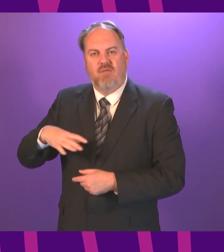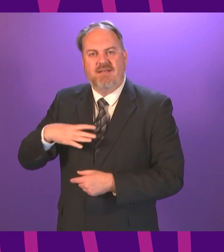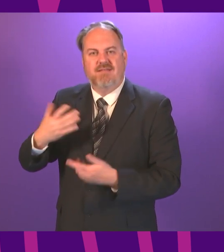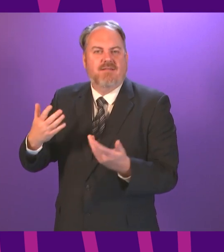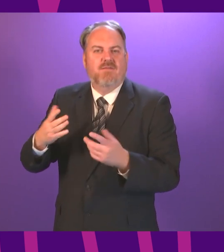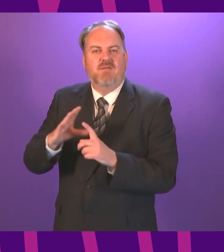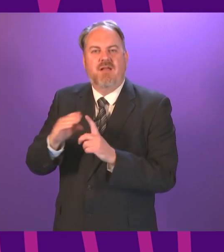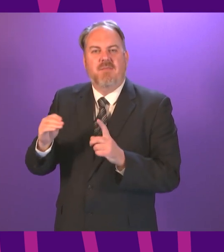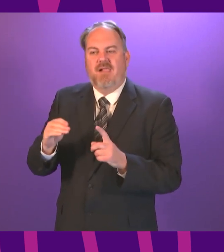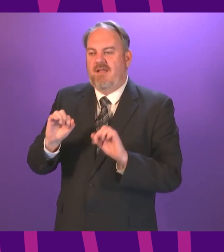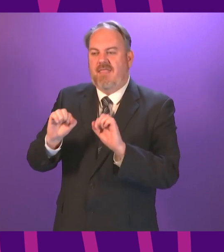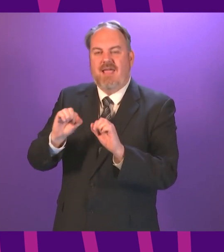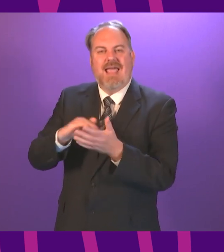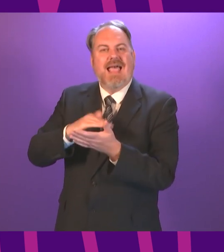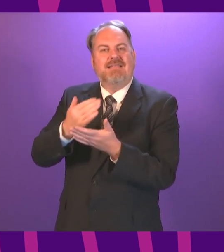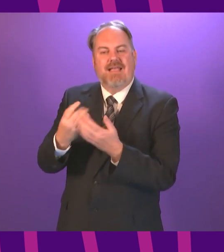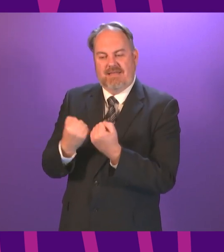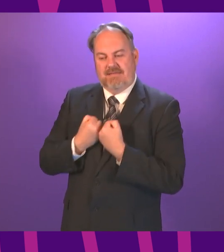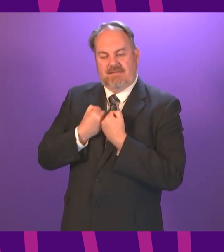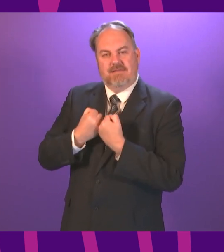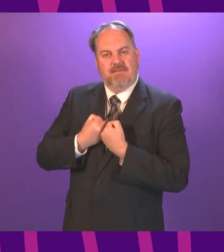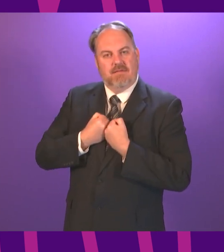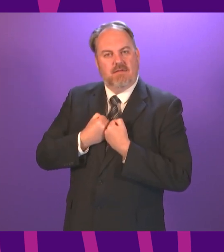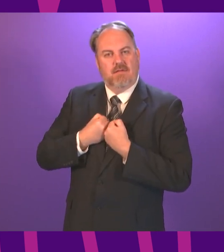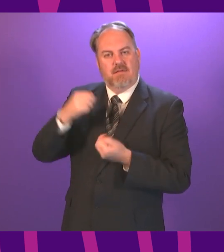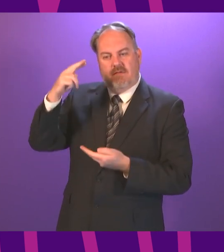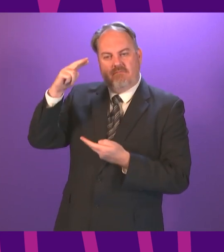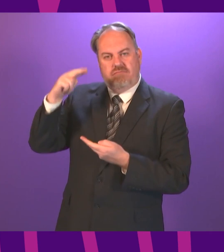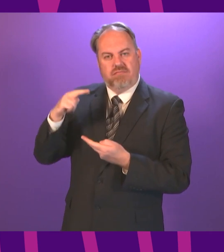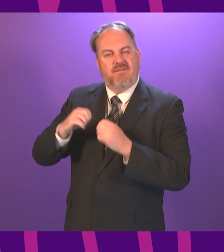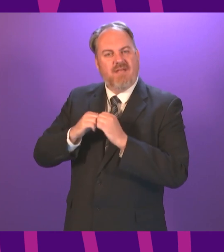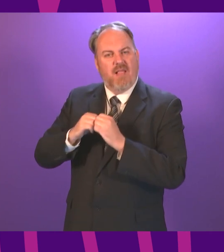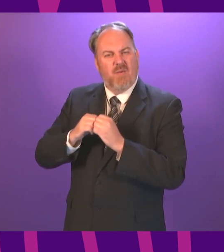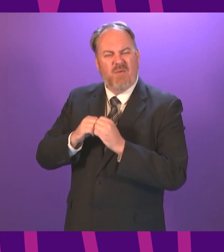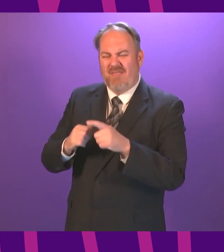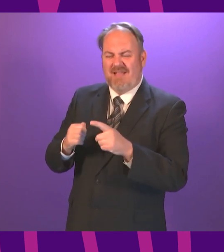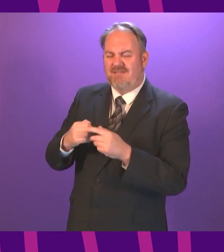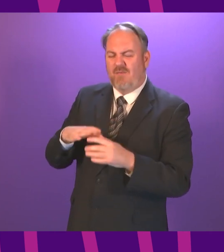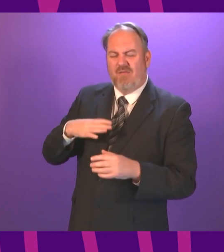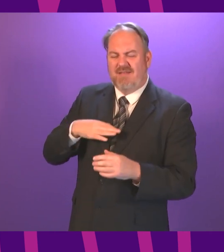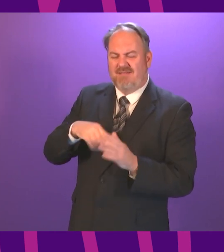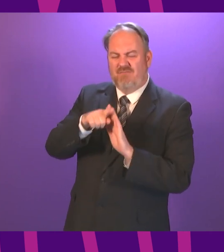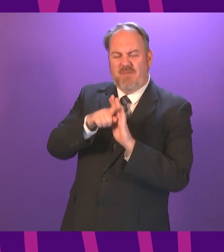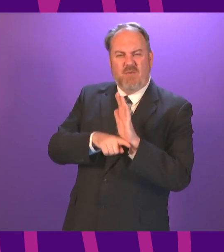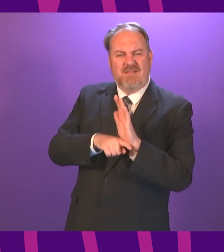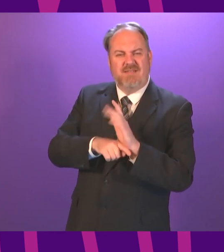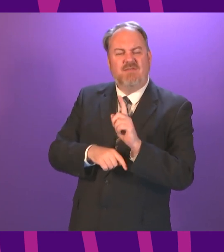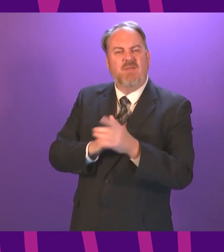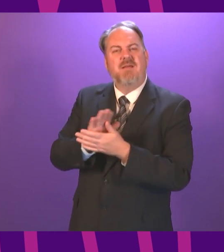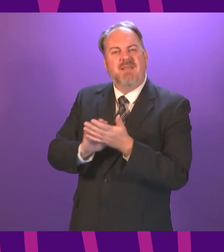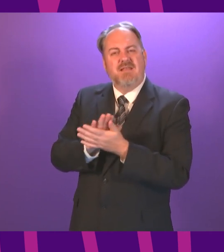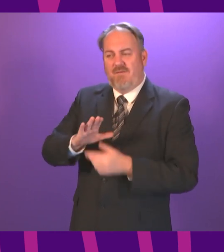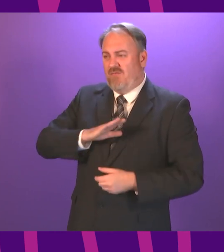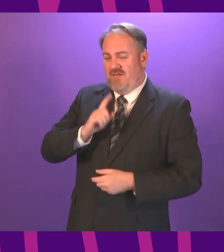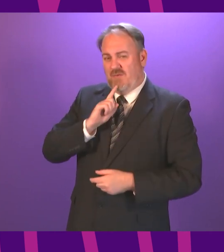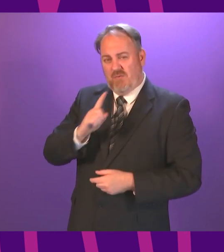as depreciation of assets. would refer her back to the point I have made that actually what was reported for the academic year 29-20